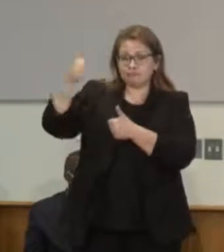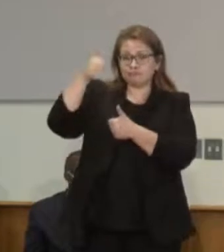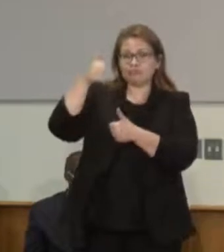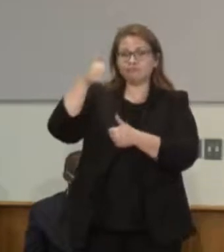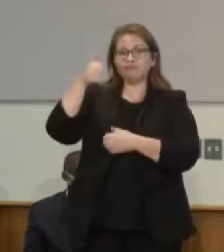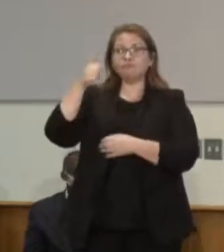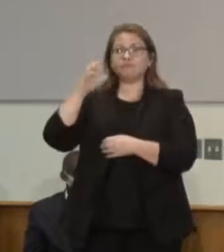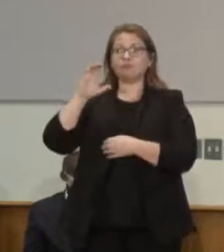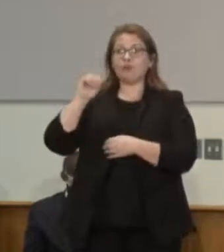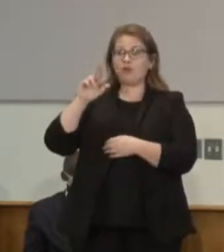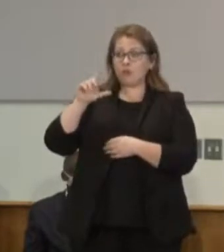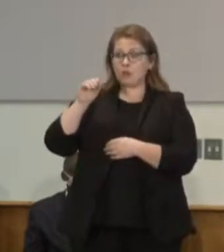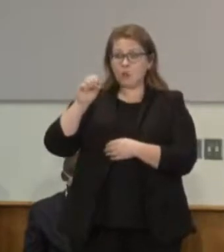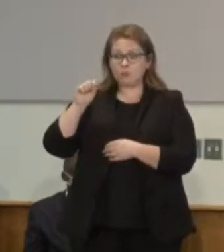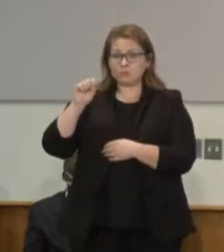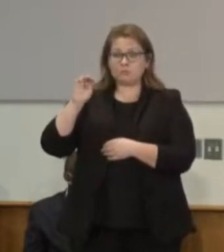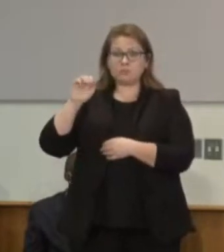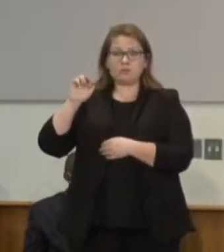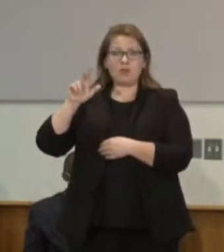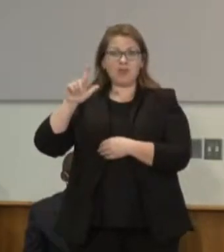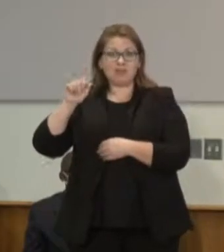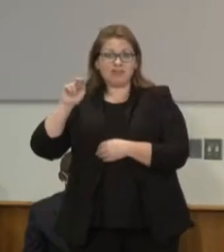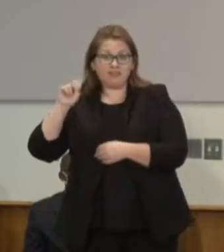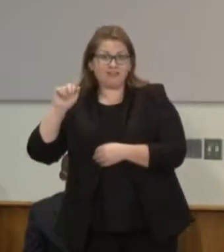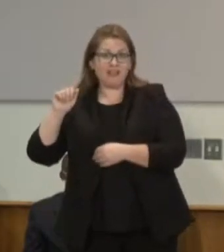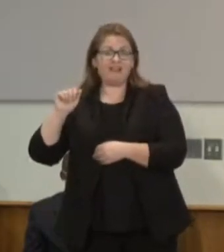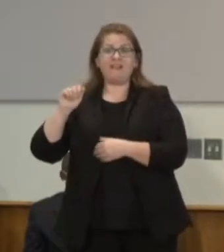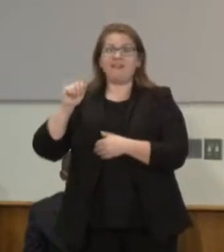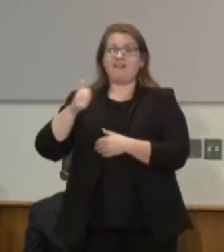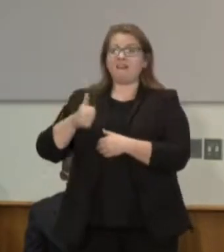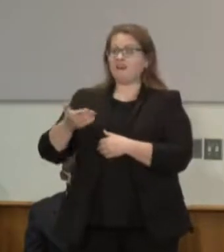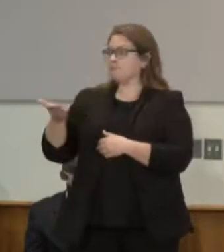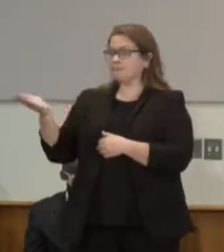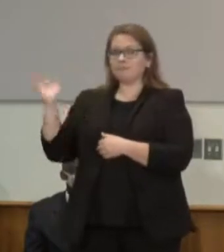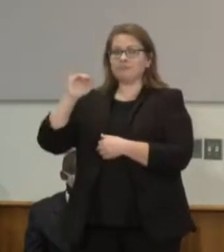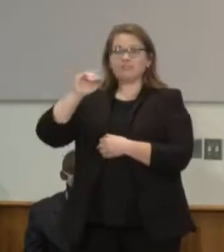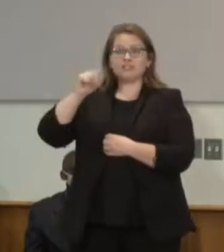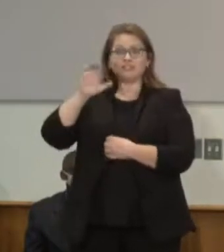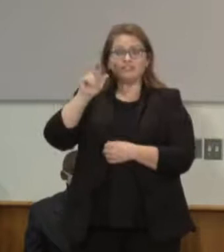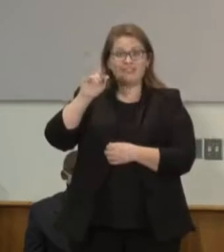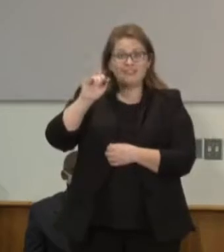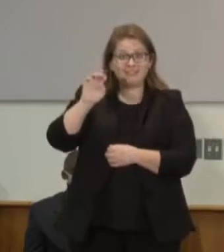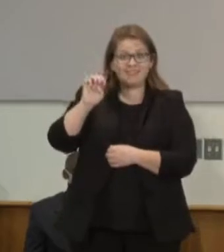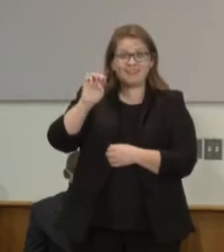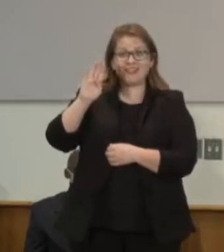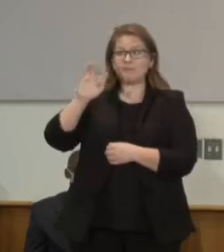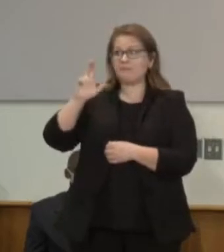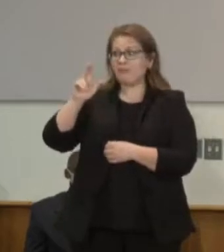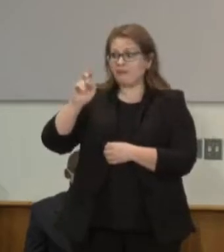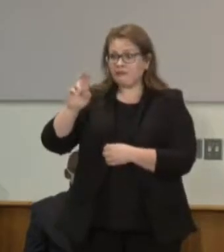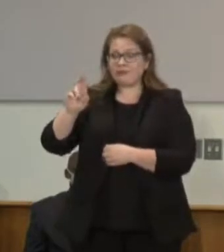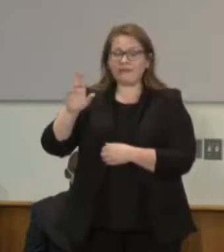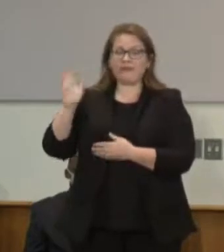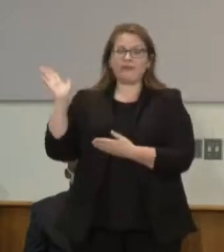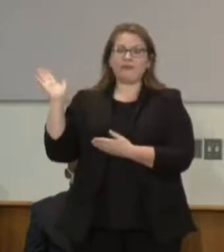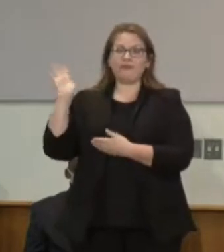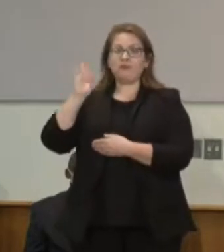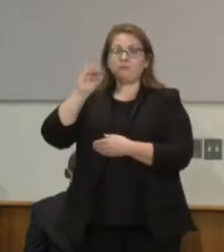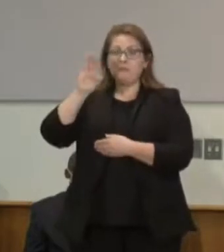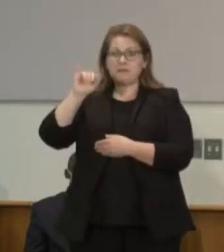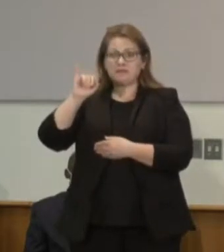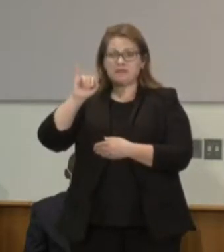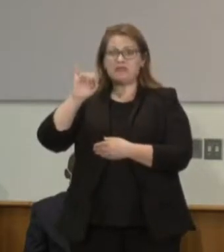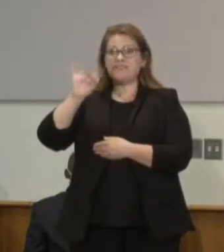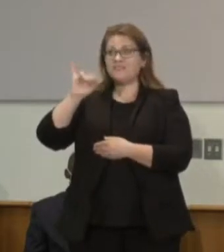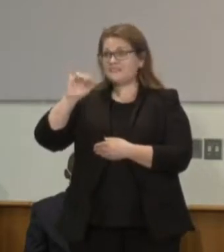Carlos Mariani, Representative Jamie Becker-Finn, Senator Bobby Joe Champion, my champion in